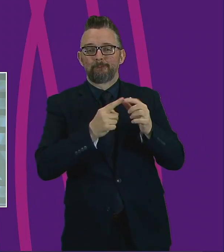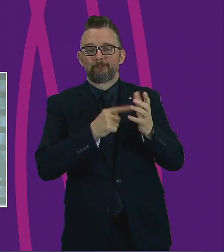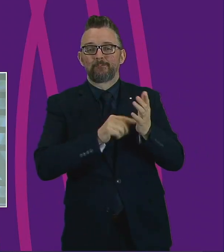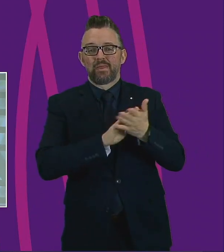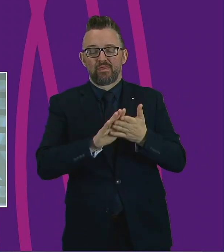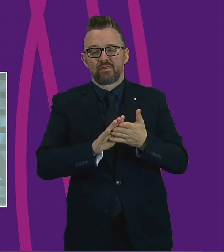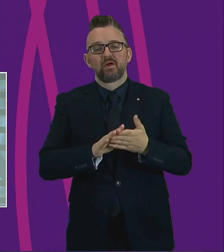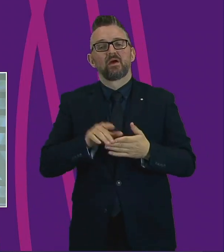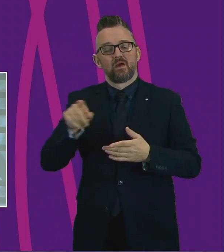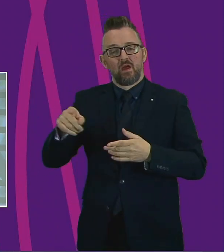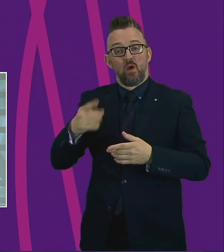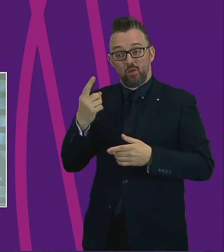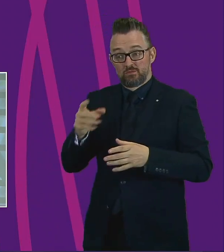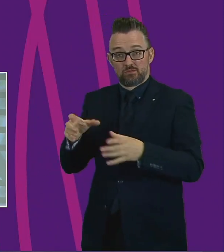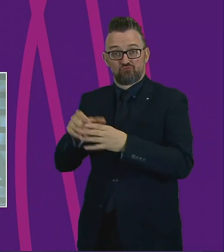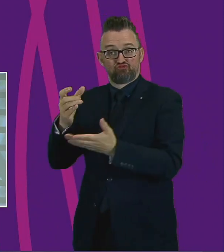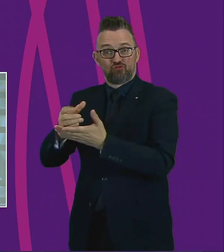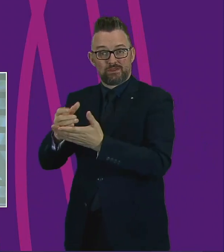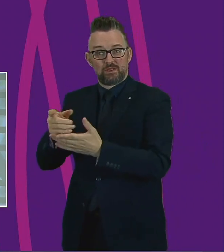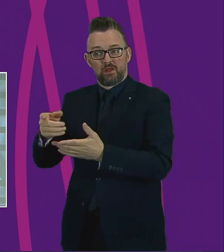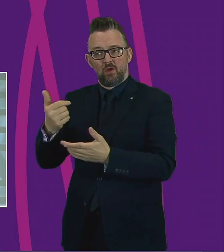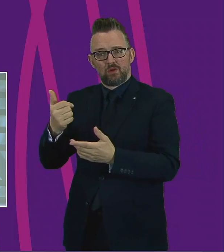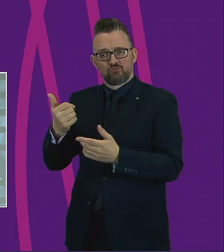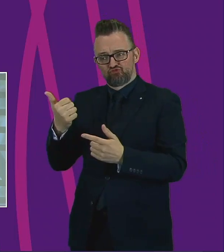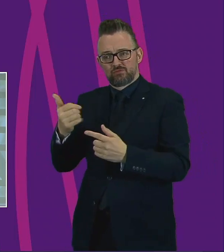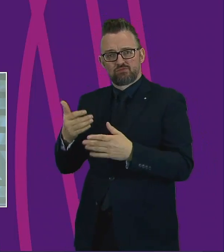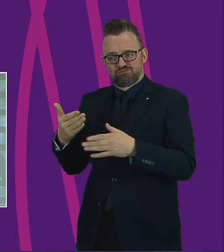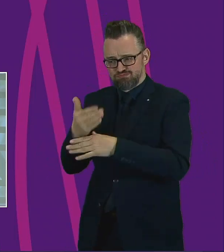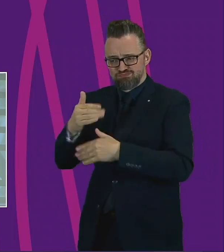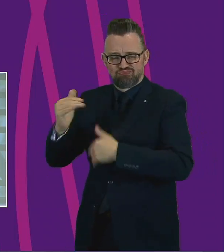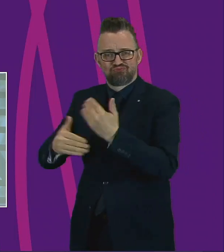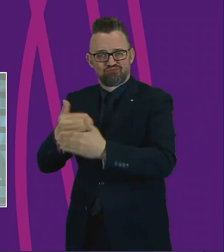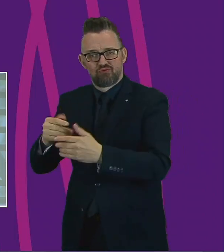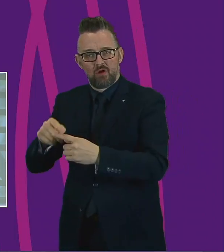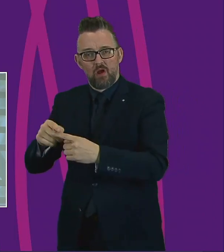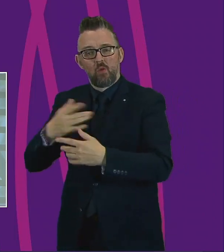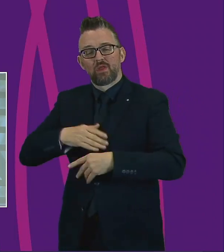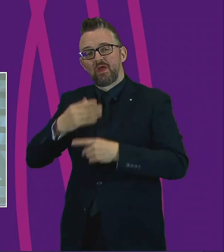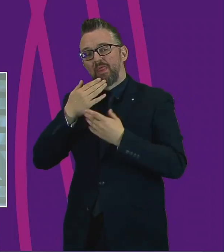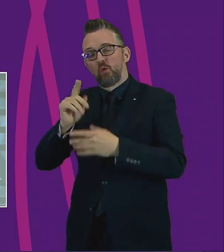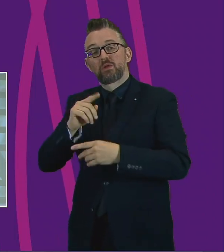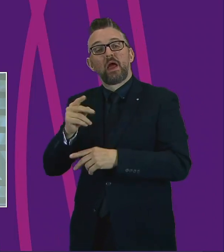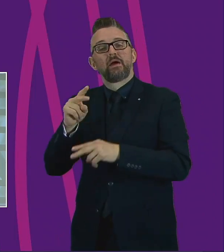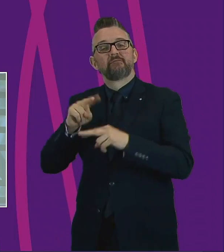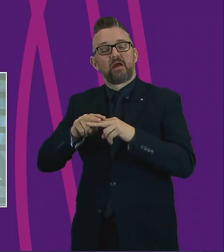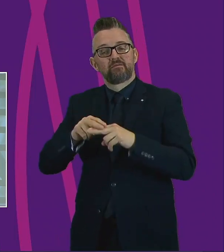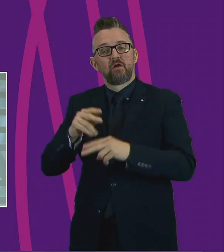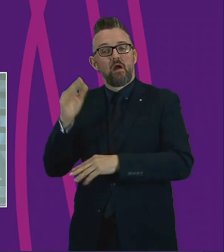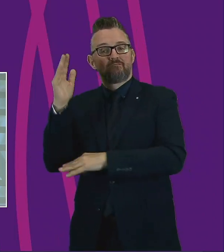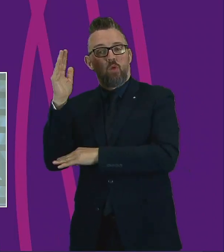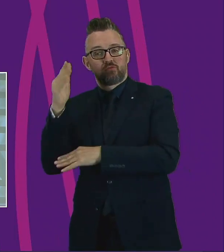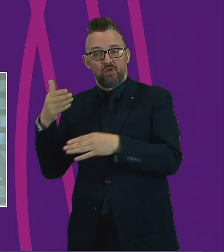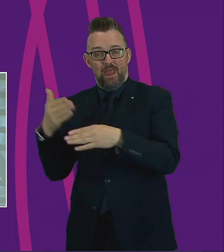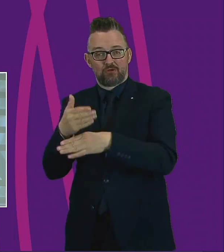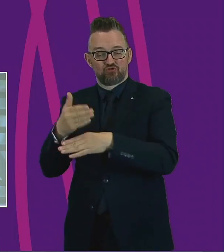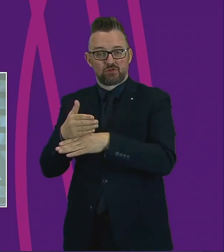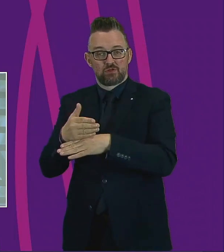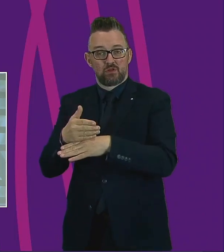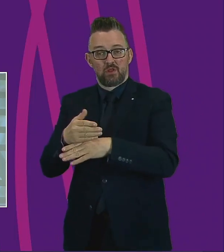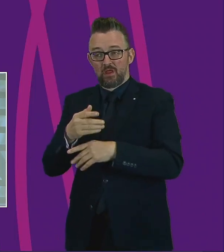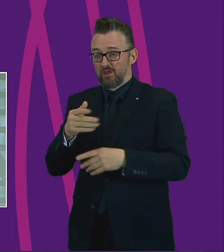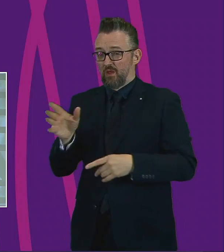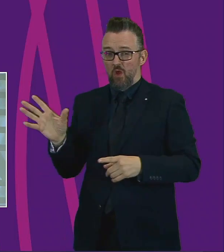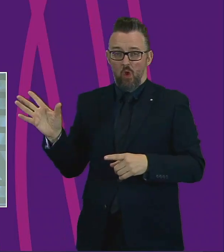key role as a third sector interface for Fife. And I would wish to thank all at Fife Voluntary Action, and indeed, all volunteers across Fife,